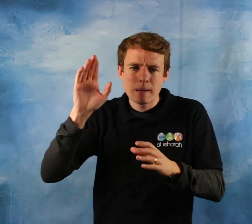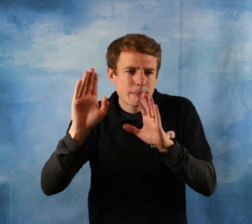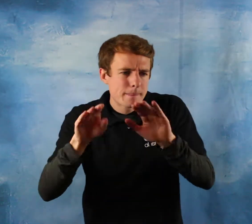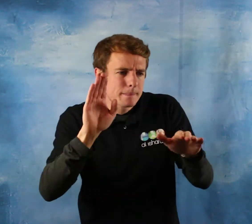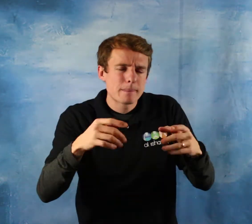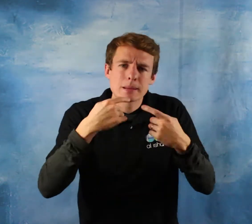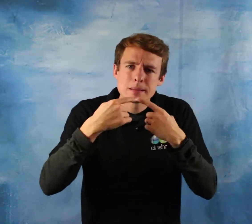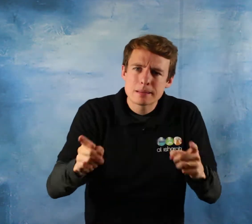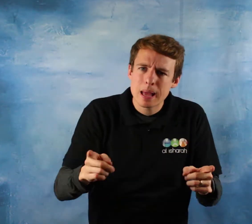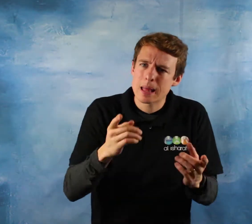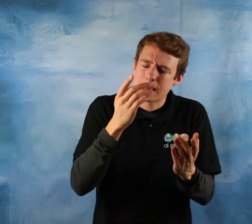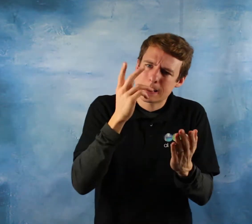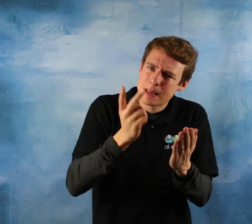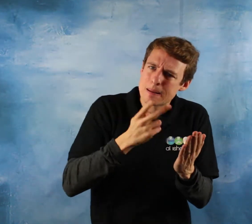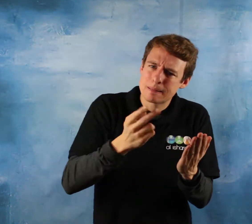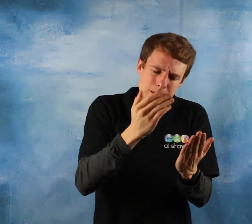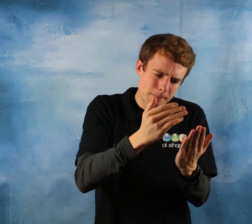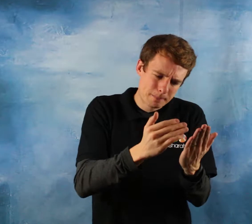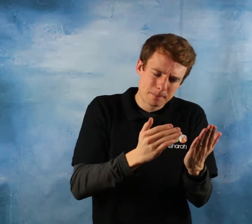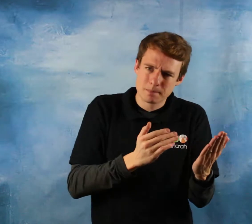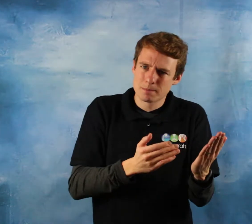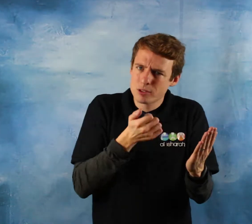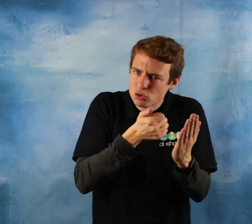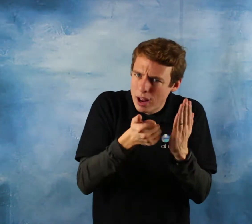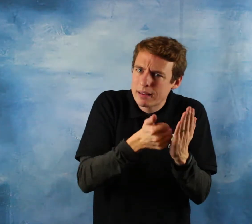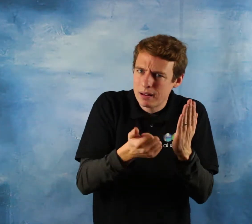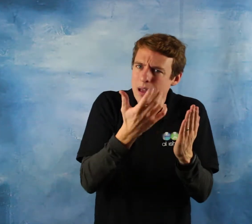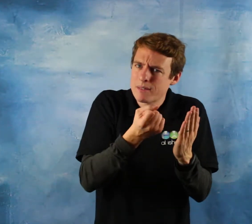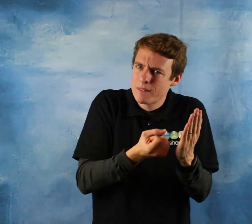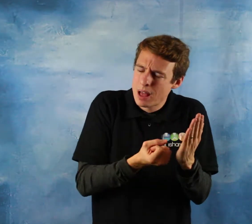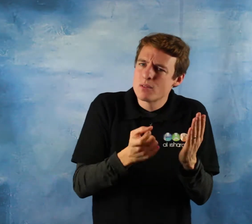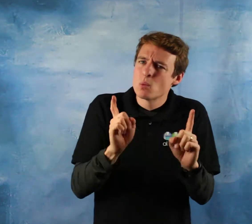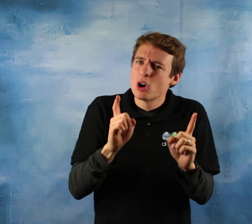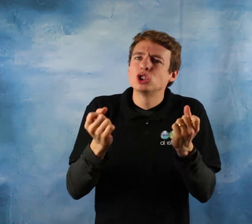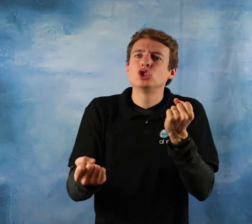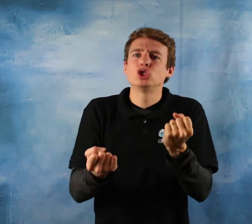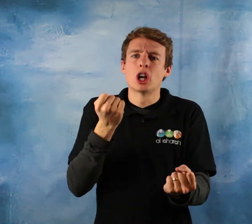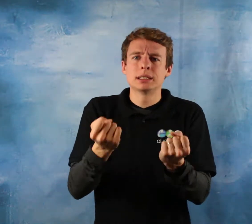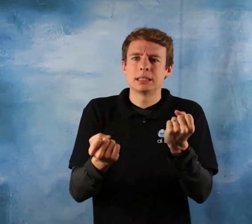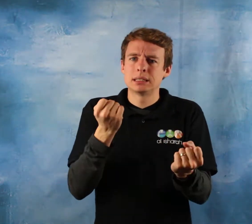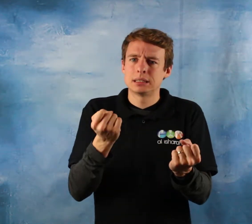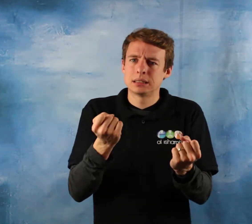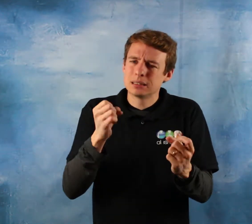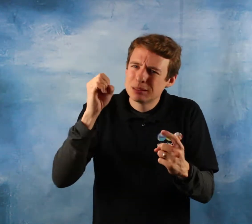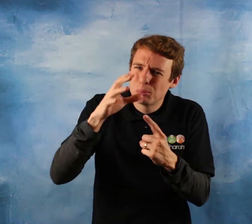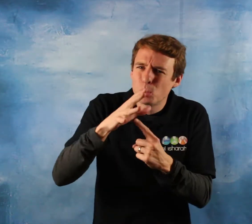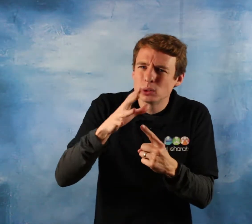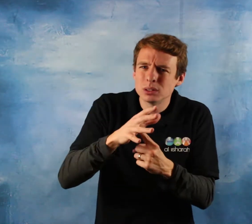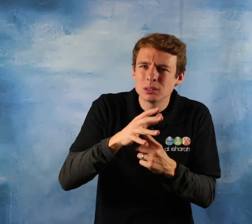and sisters is a central theme in the Quran. Dictating law and practice. It operates in a legal sense